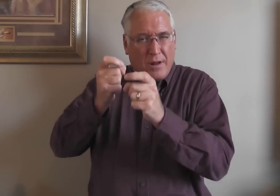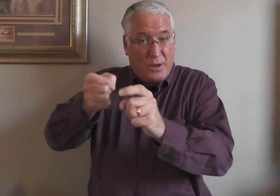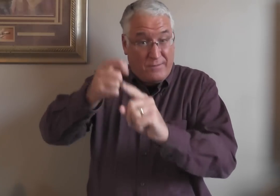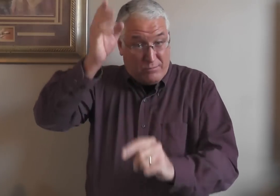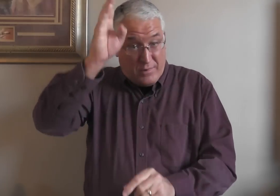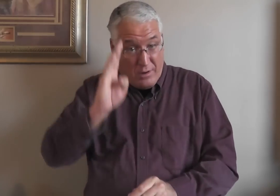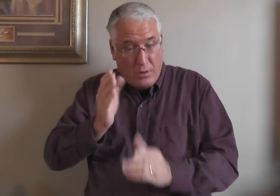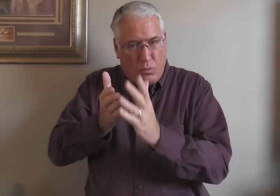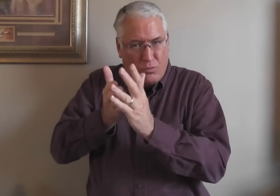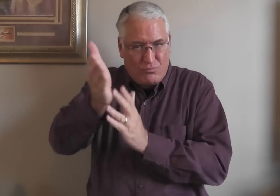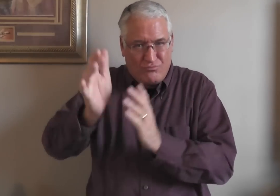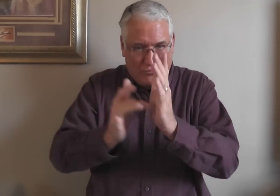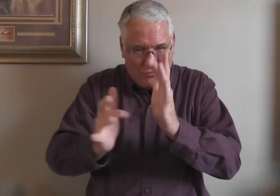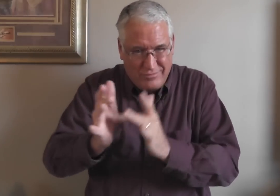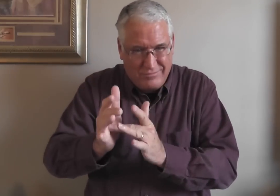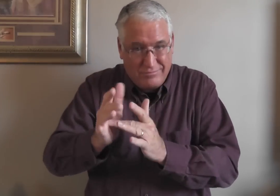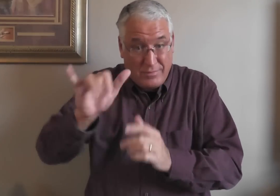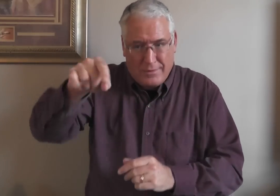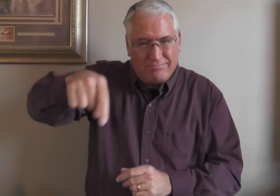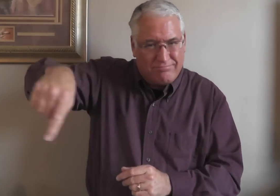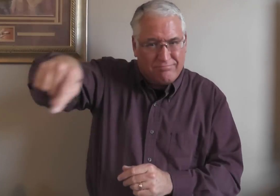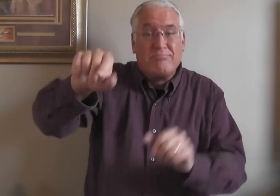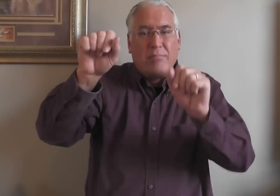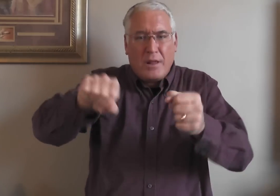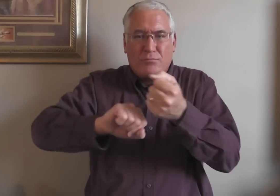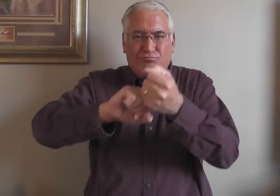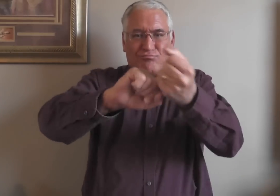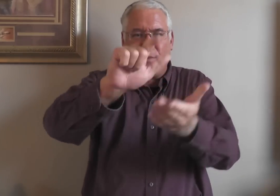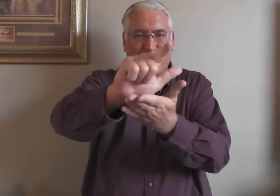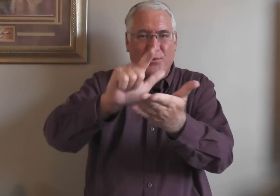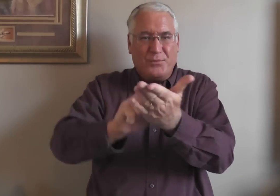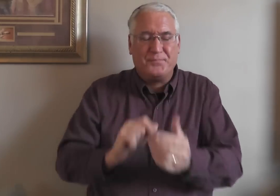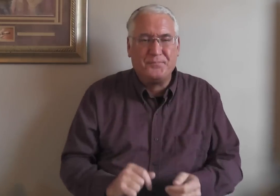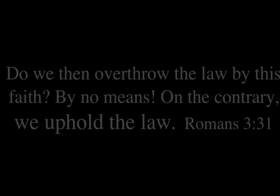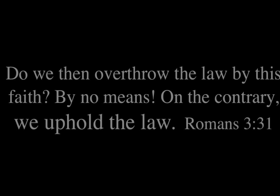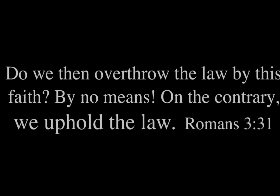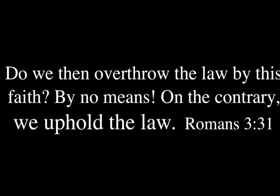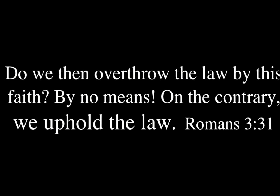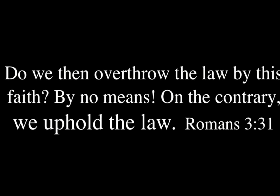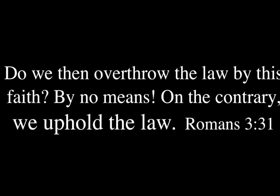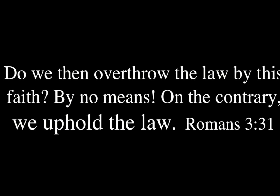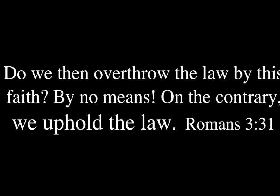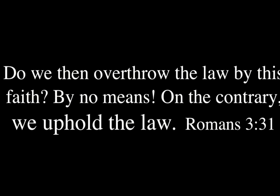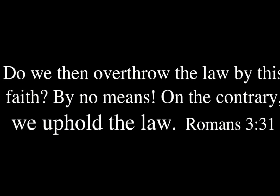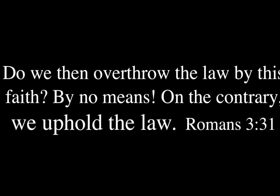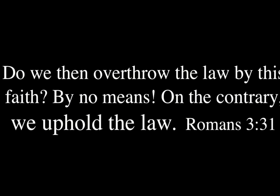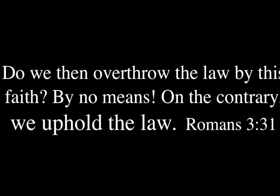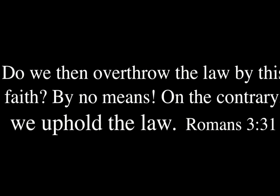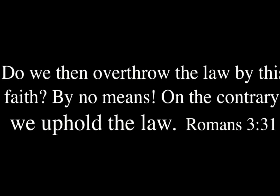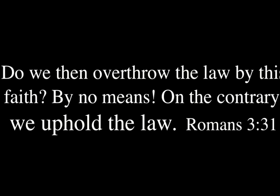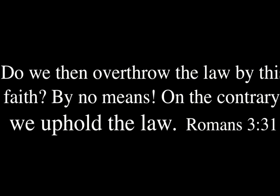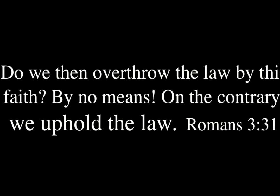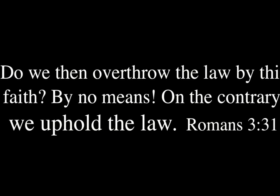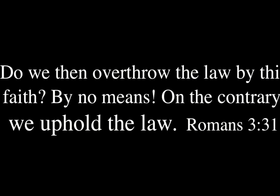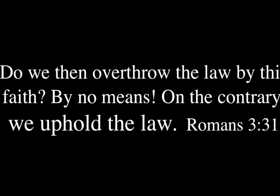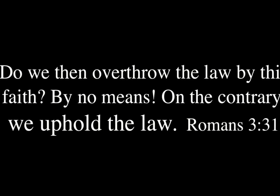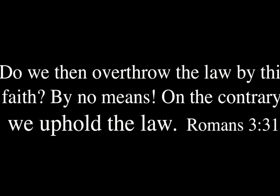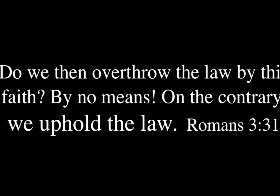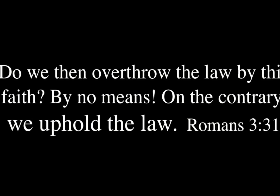as a gift from God through Jesus Christ can uphold the law. Do we then overthrow the law by this faith? By no